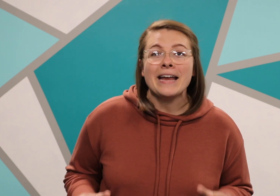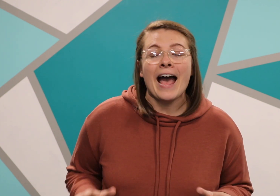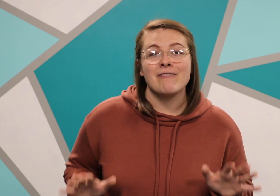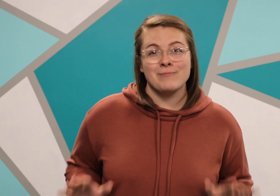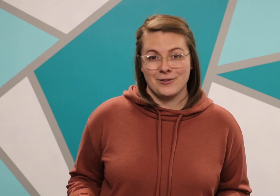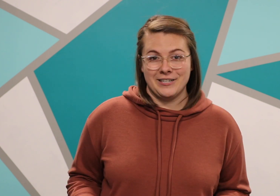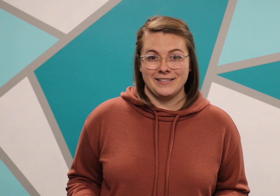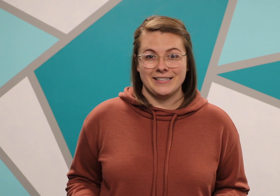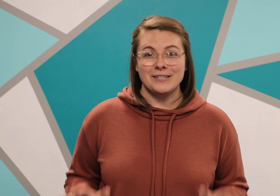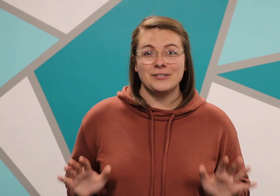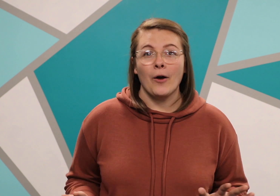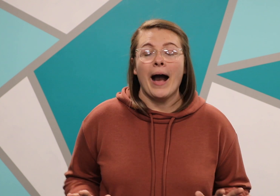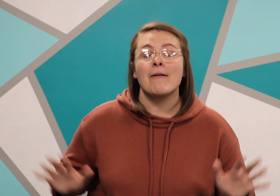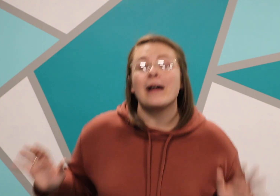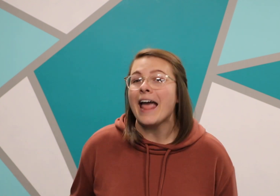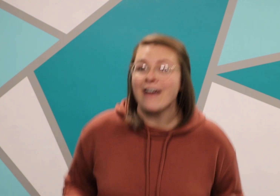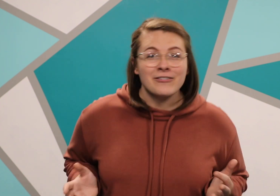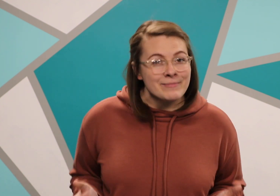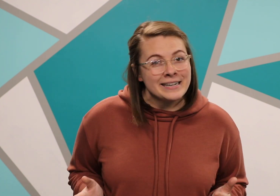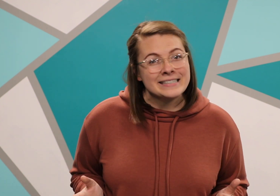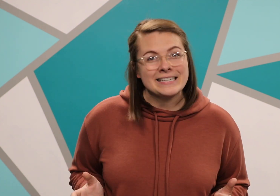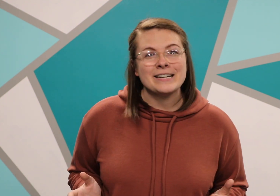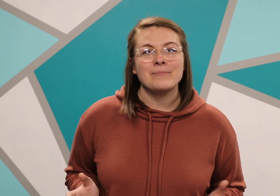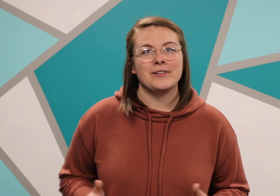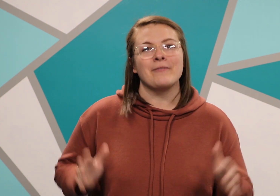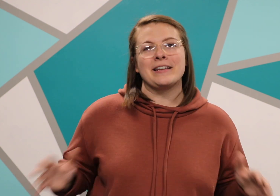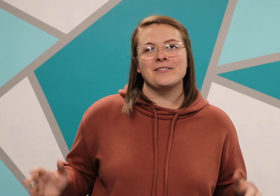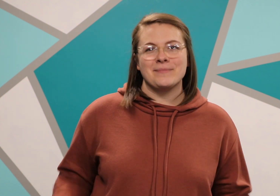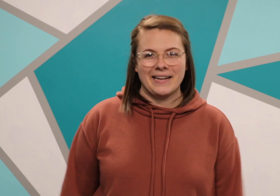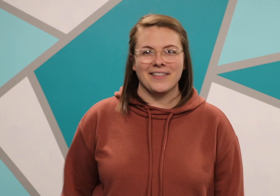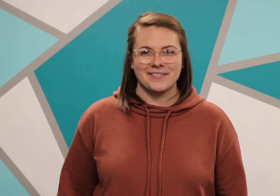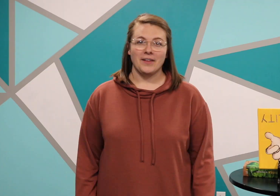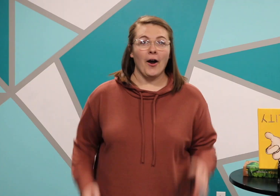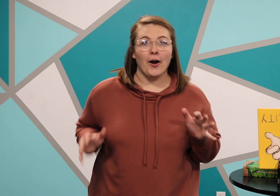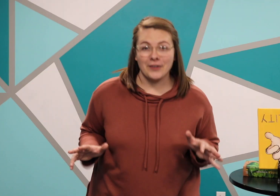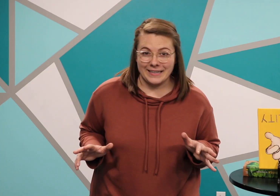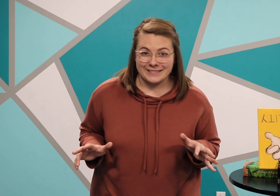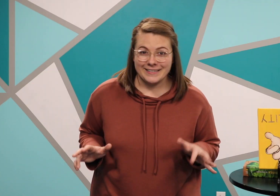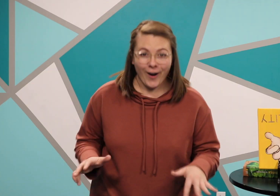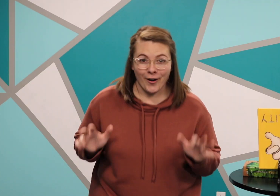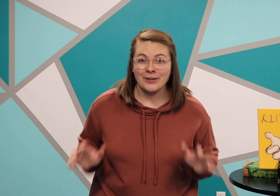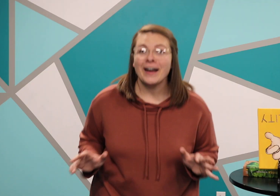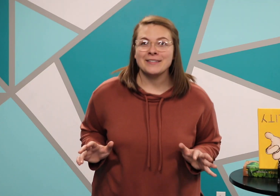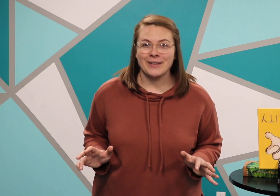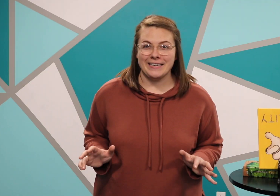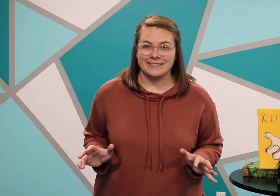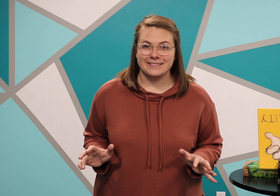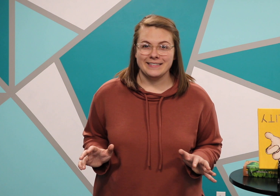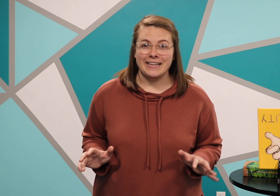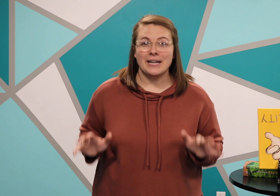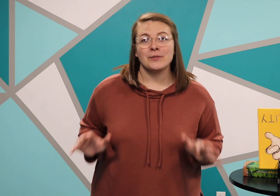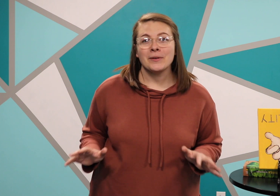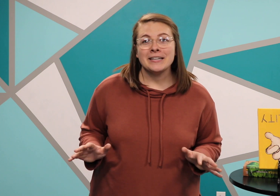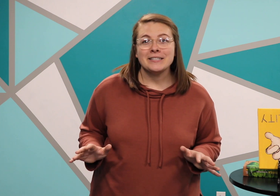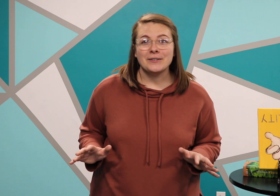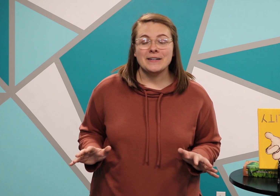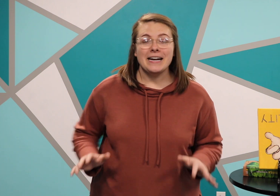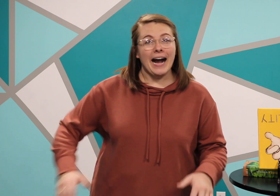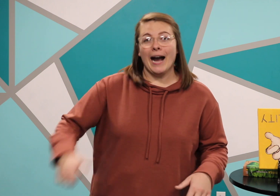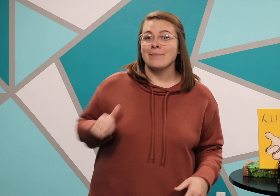have motions. So I want everybody to stand up so that we can do them together. All right. Are you guys ready? Here's what we're going to do. I'm